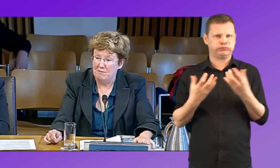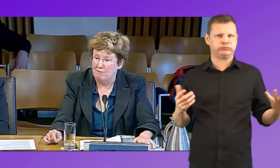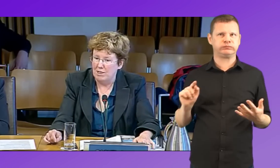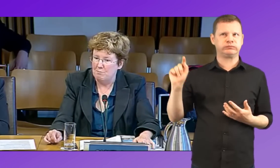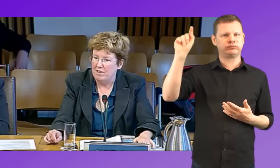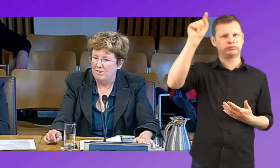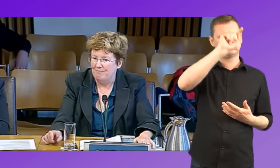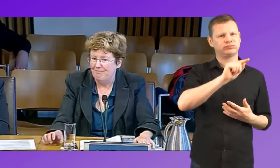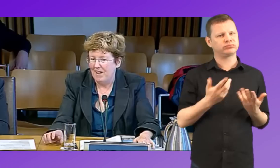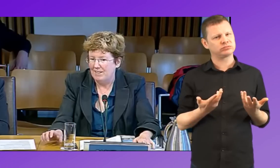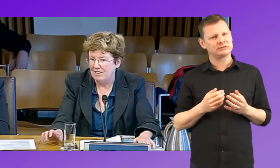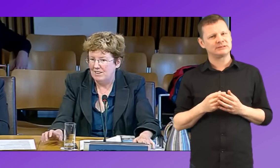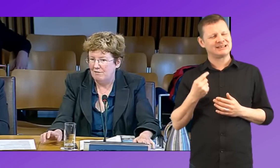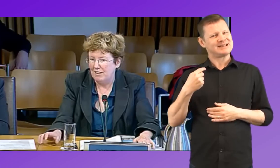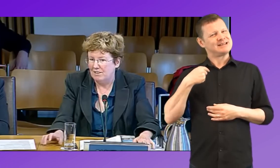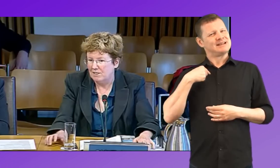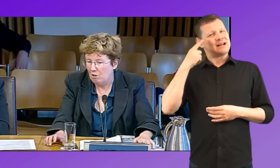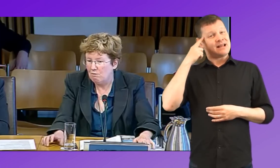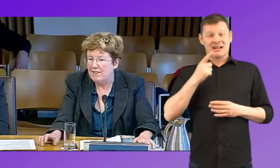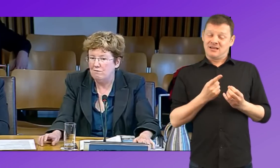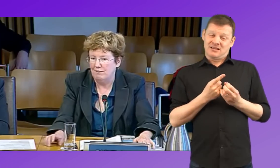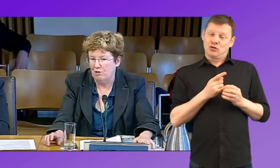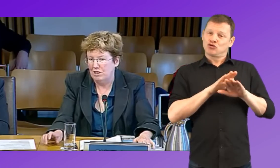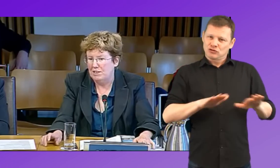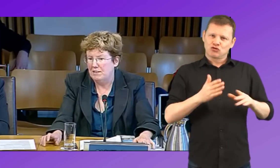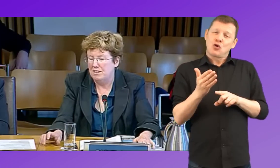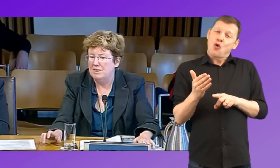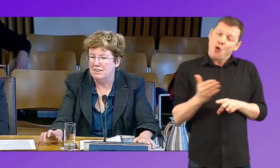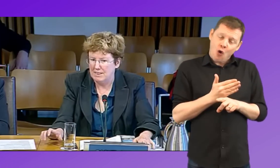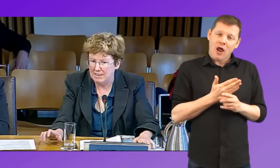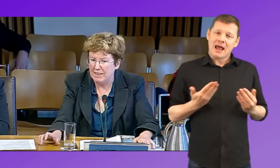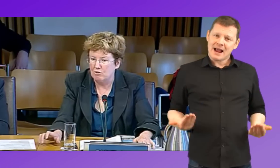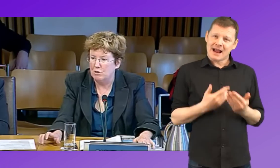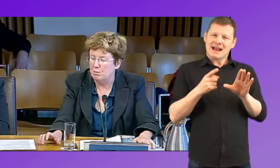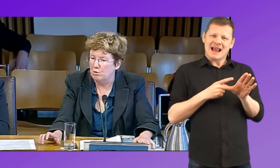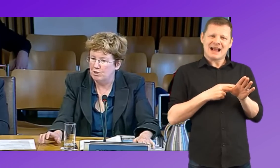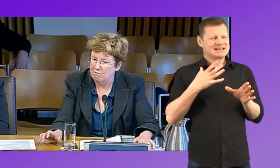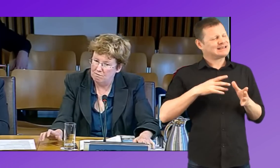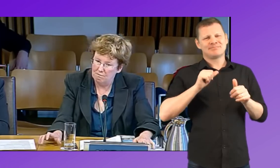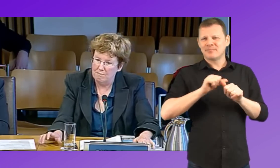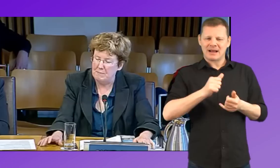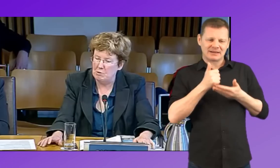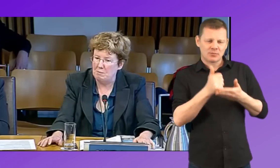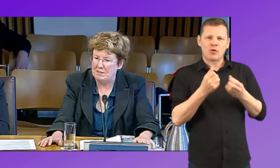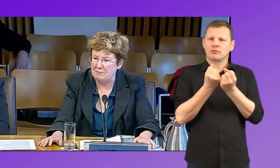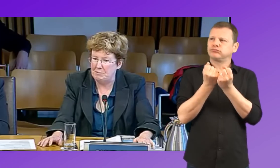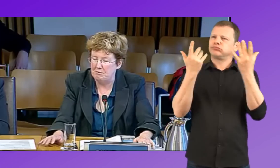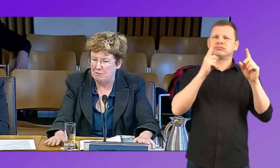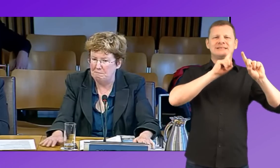very widespread. And I think that the whole range of deaf children in the early years needs extra support, much better support from